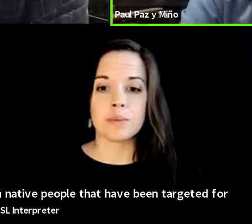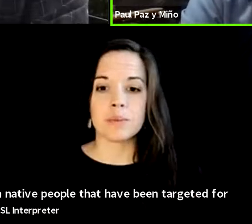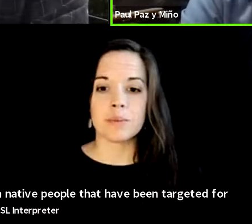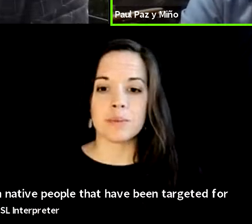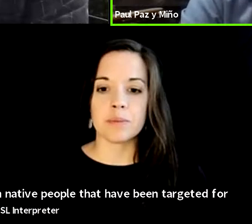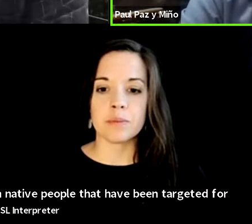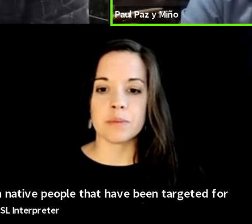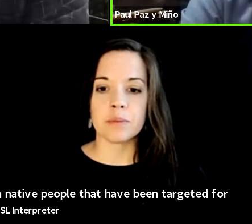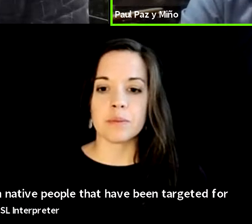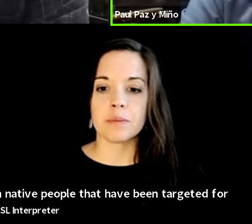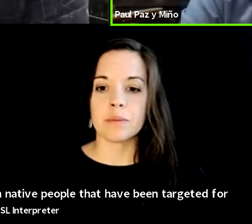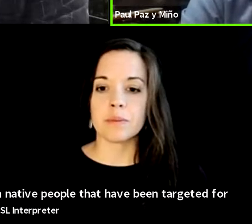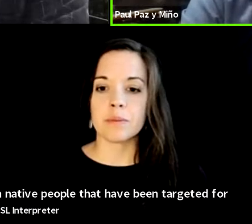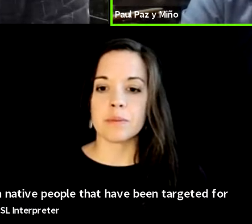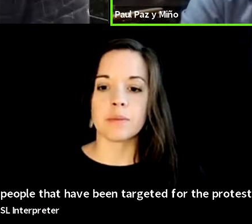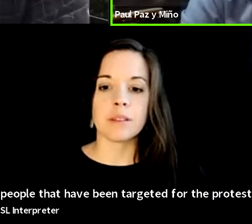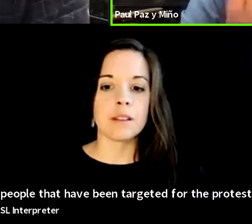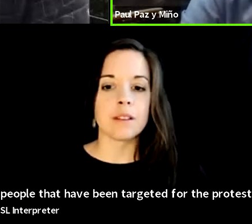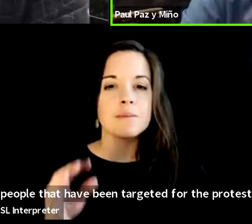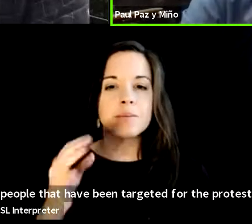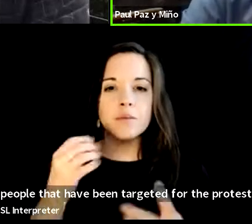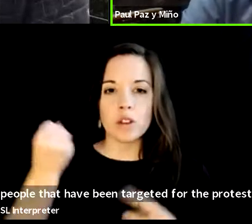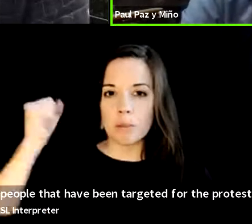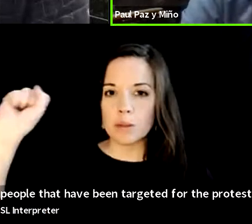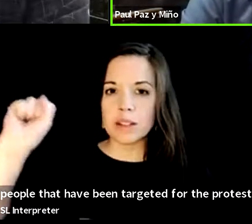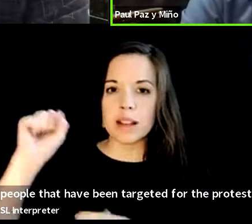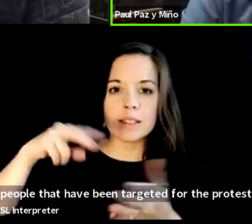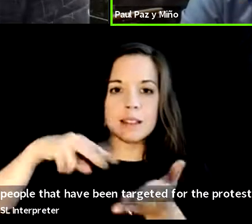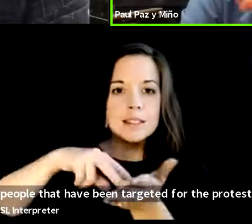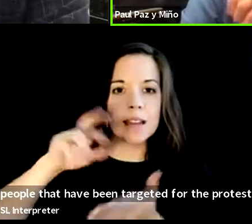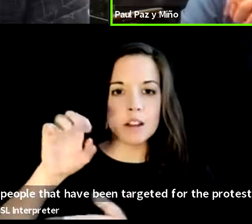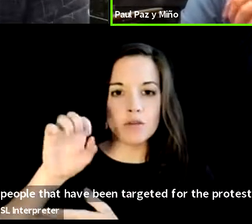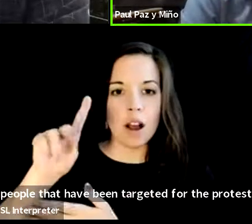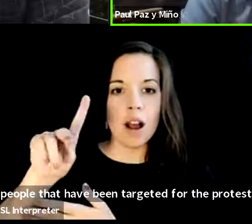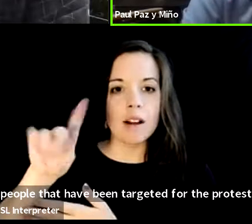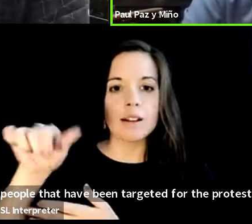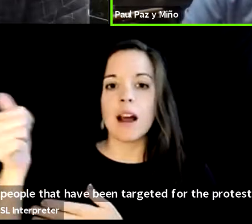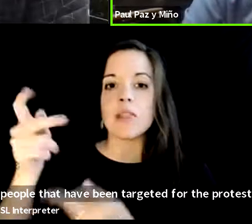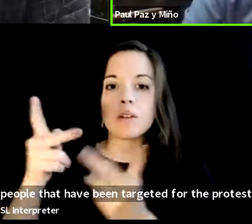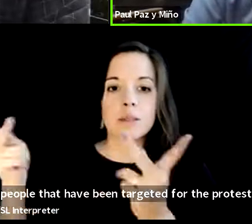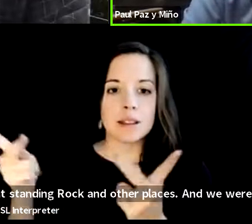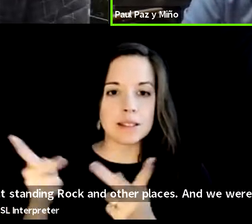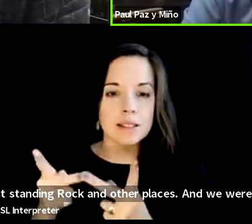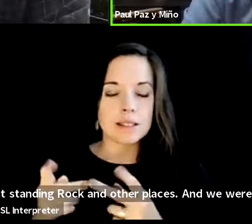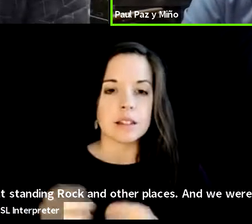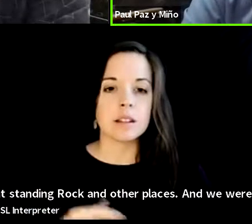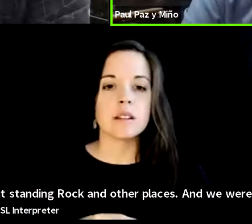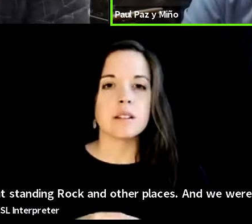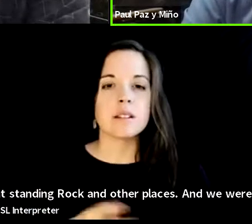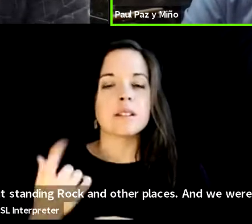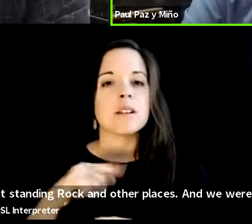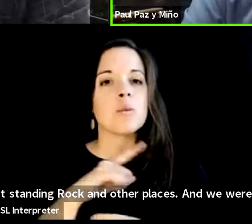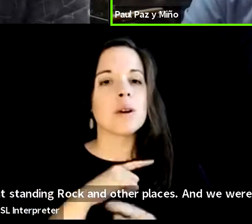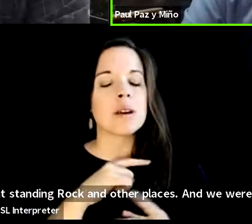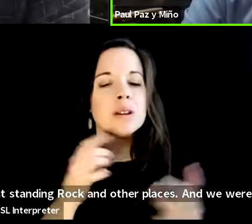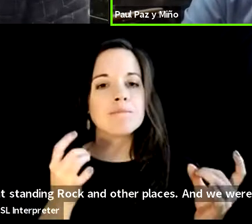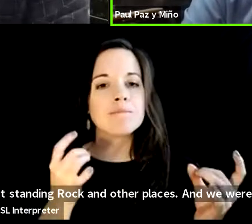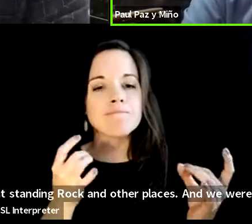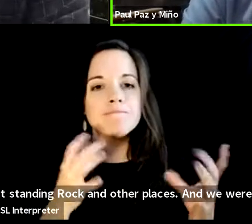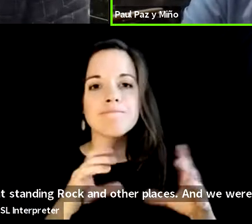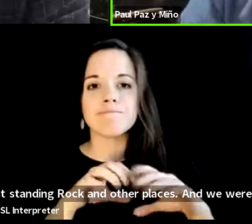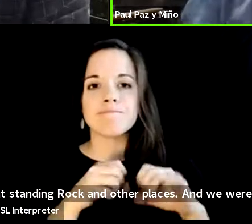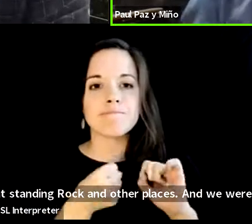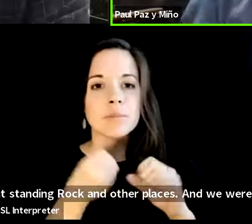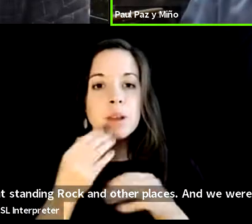the protests at at standing rock and other places and we were lamenting that the process in the united